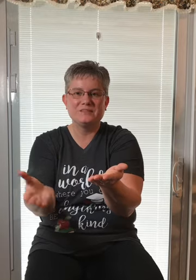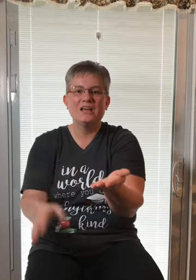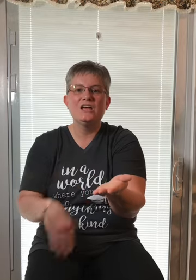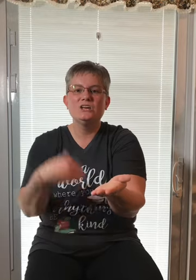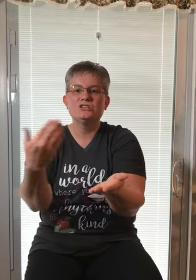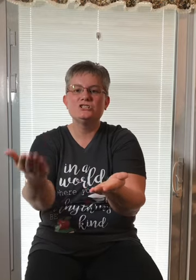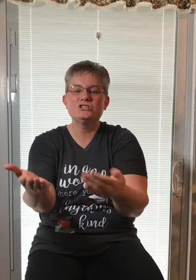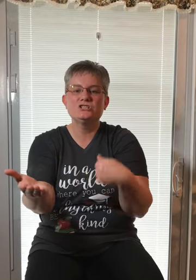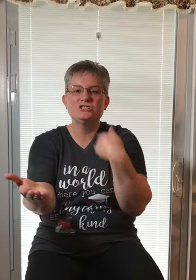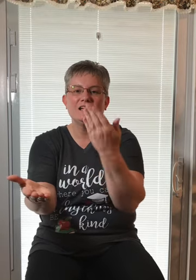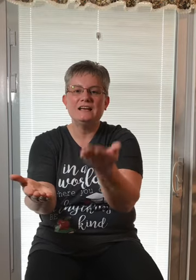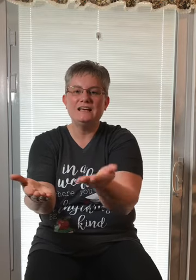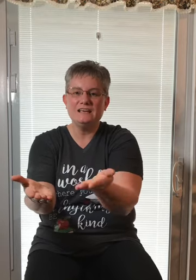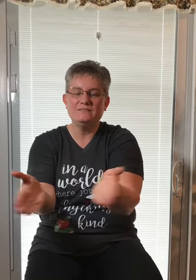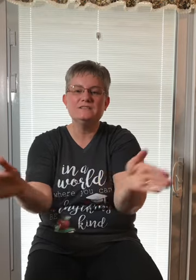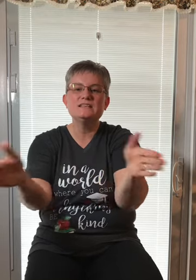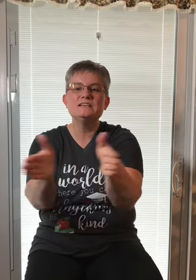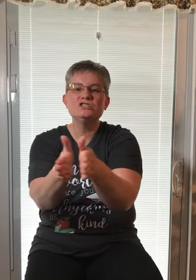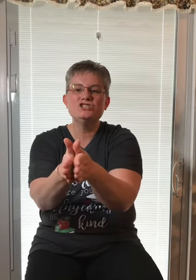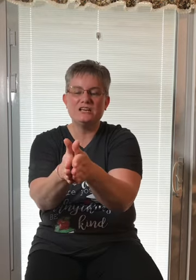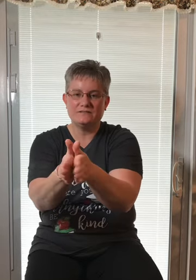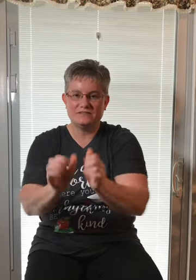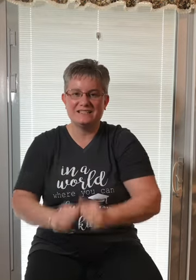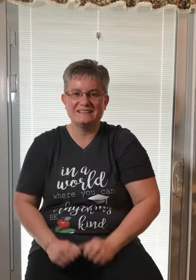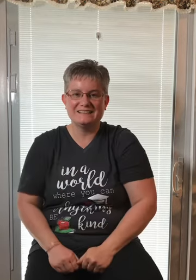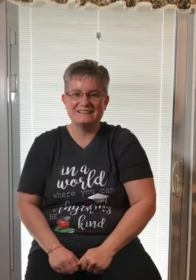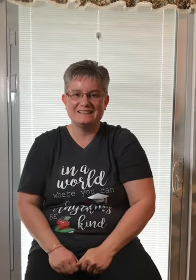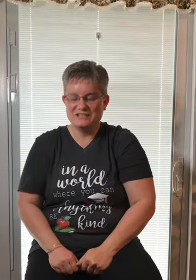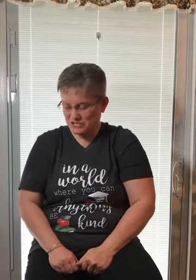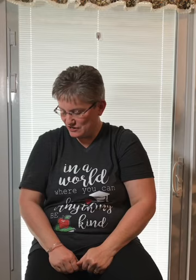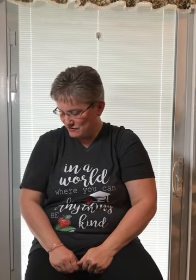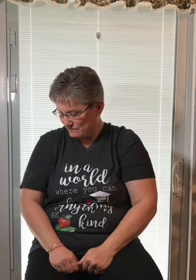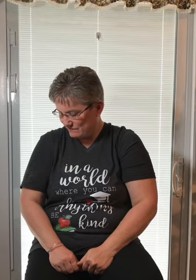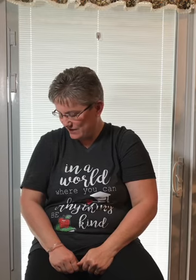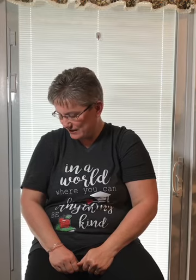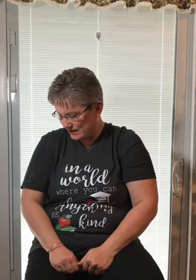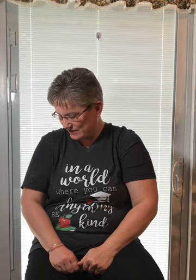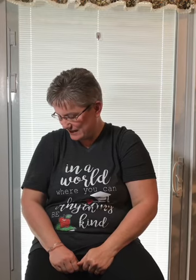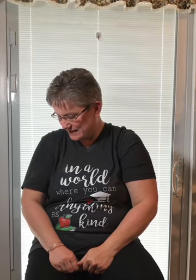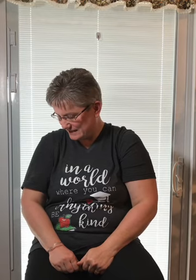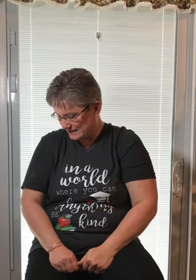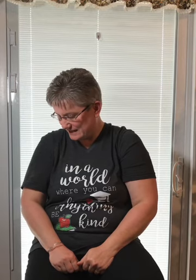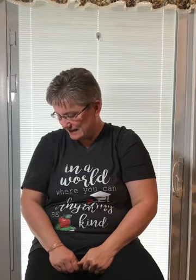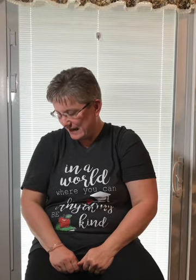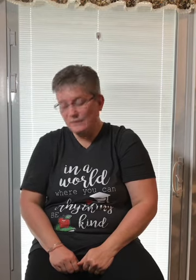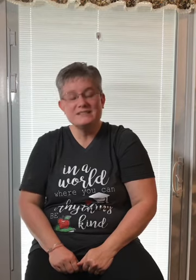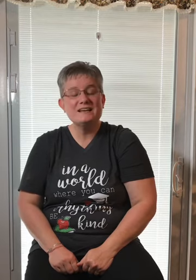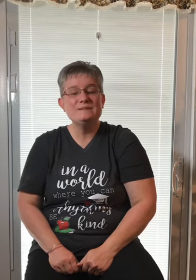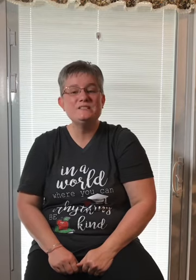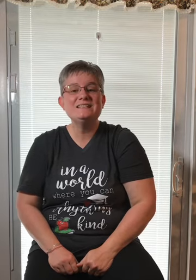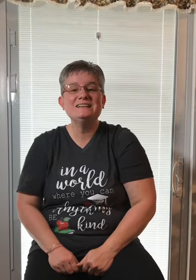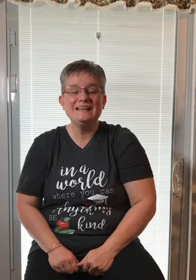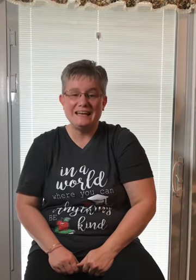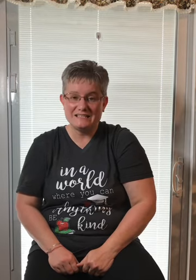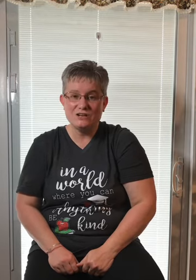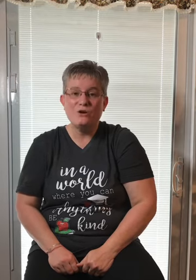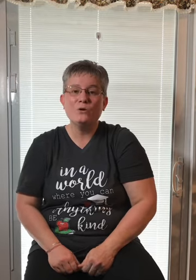Sh. Ift. Shift. Very good. Now it's time to delete or